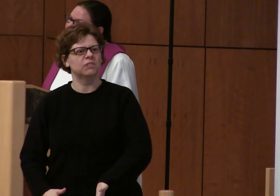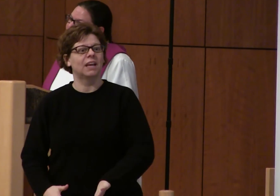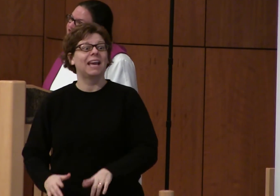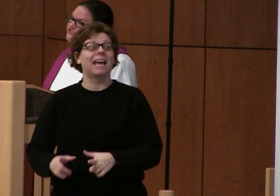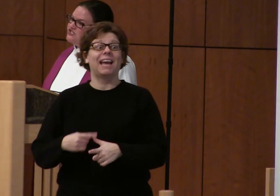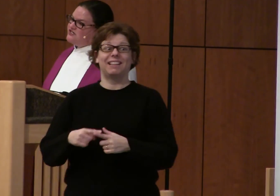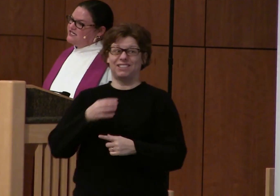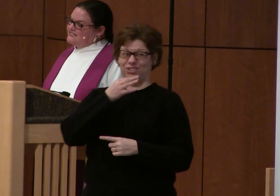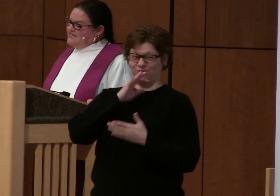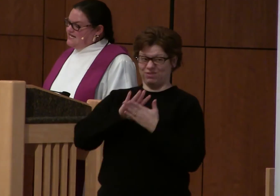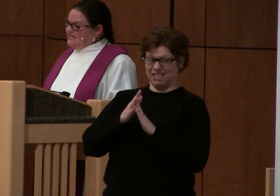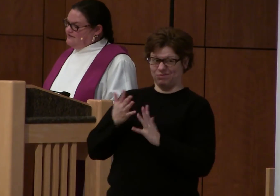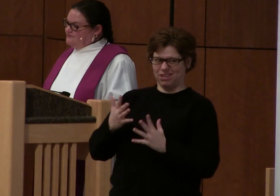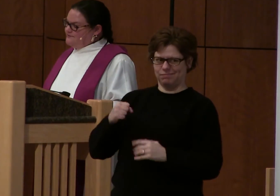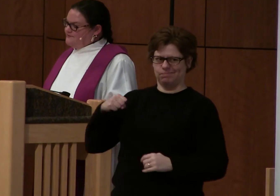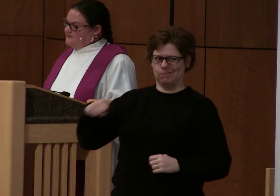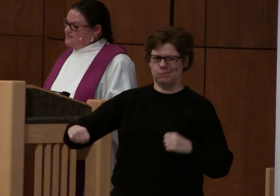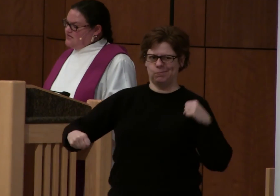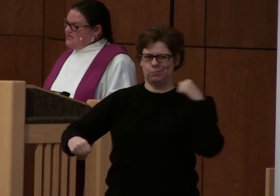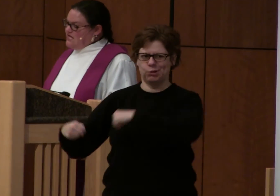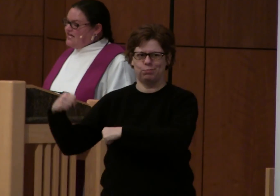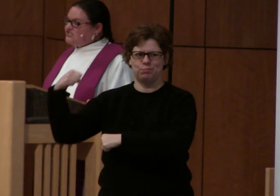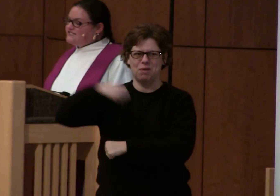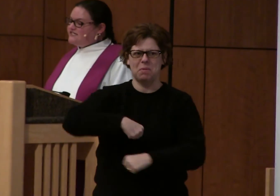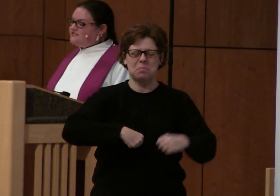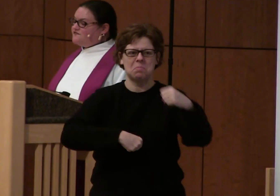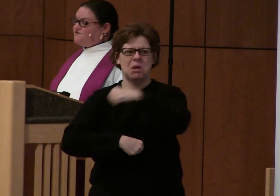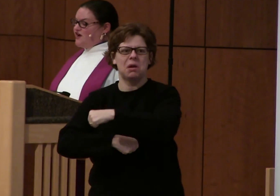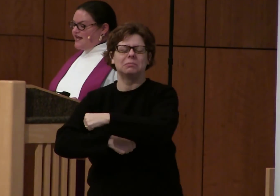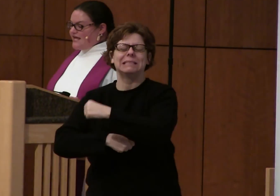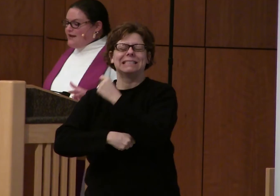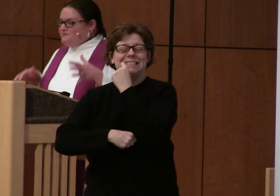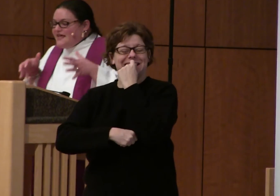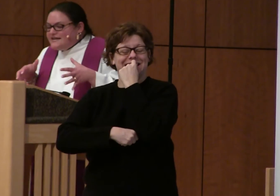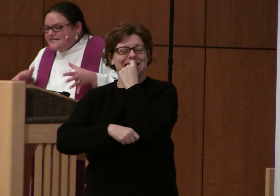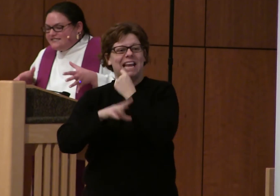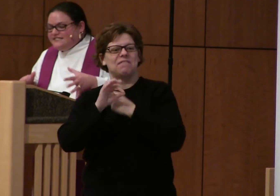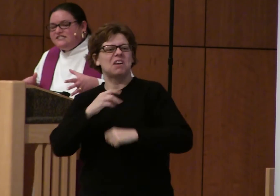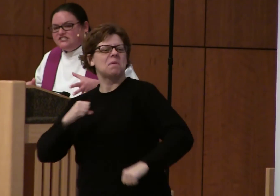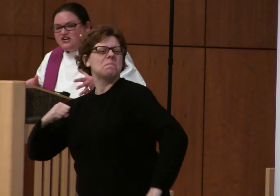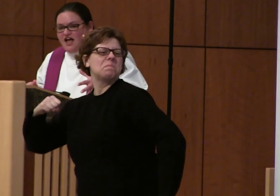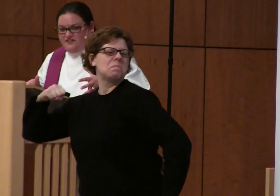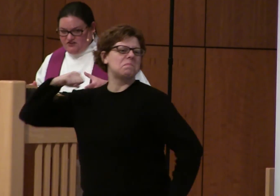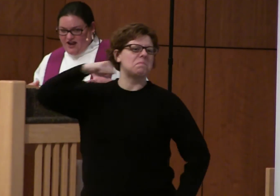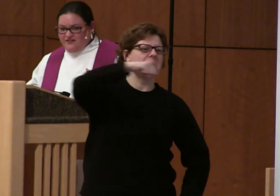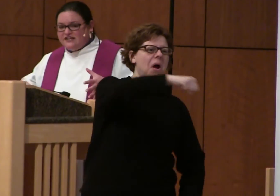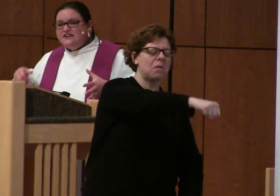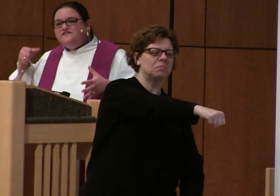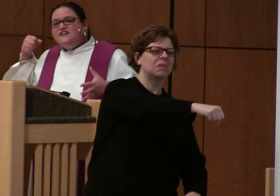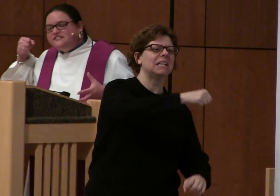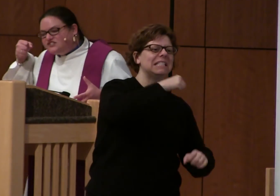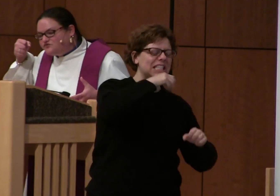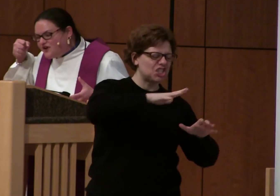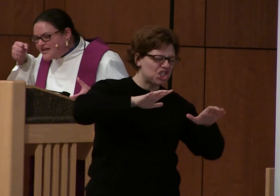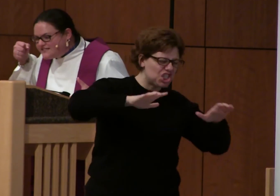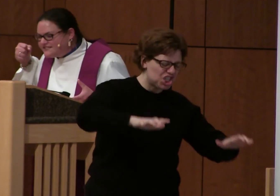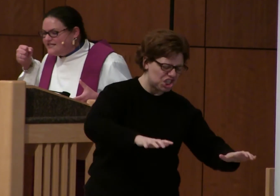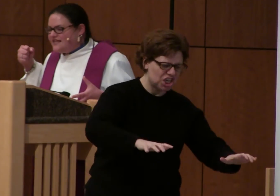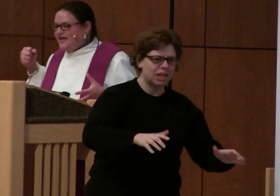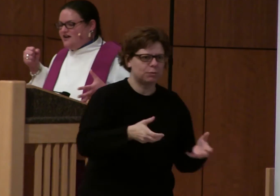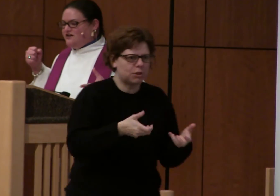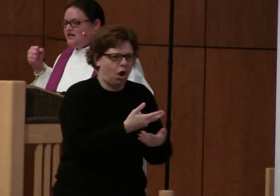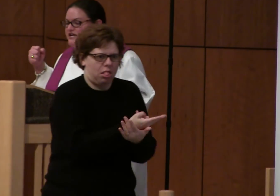pushing and shoving turned into hitting. And just as Frank had pinned his sister on the ground, fists